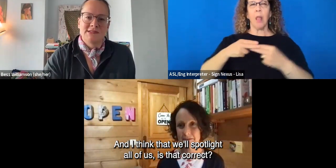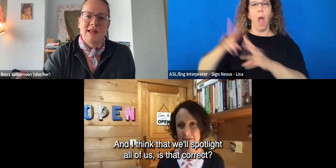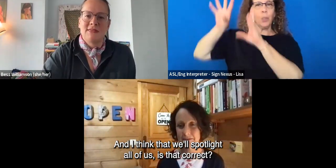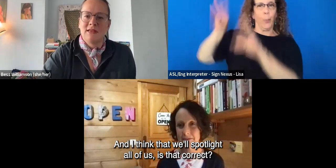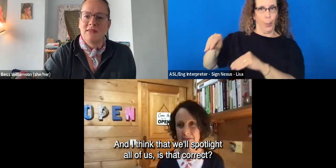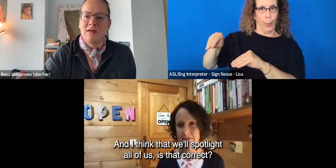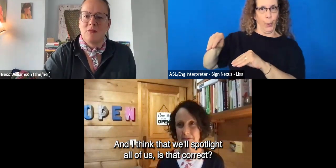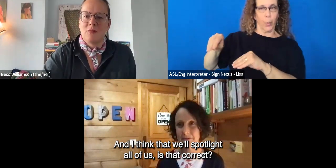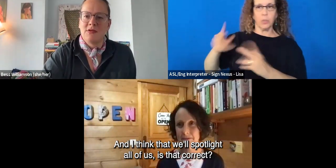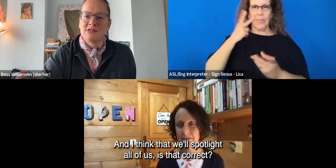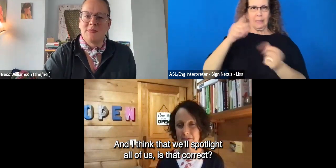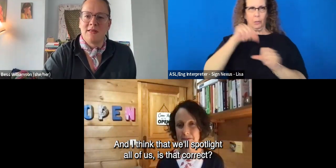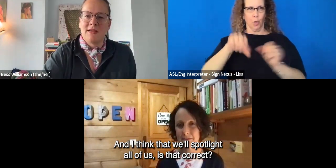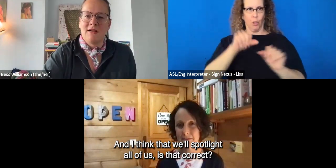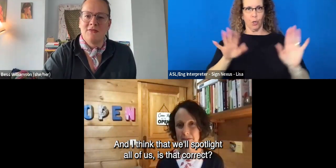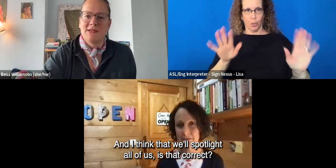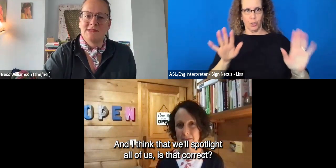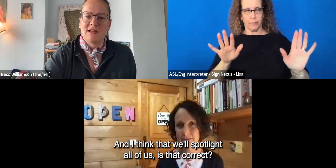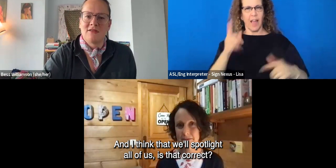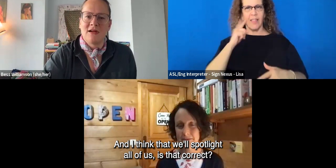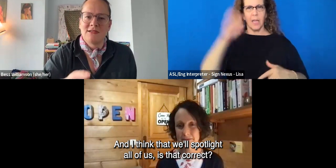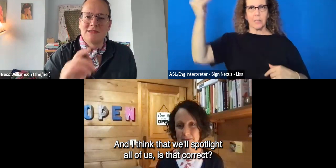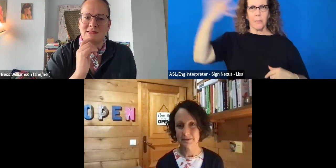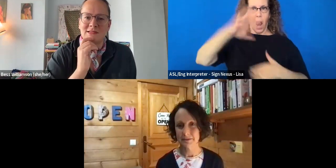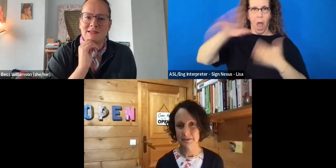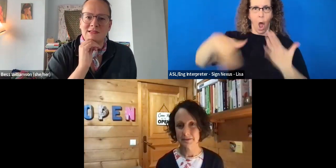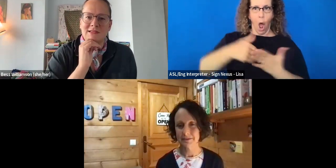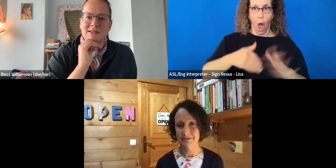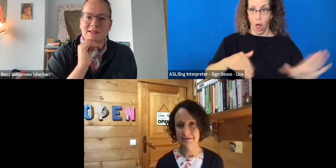all of us. And I think that will spotlight all of us. Is that correct?